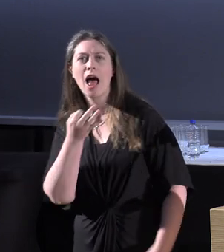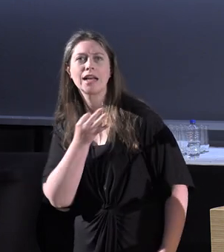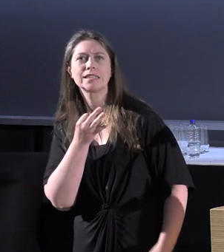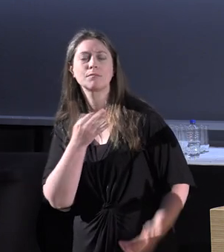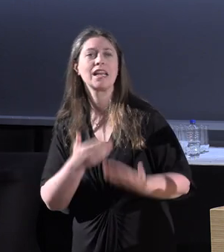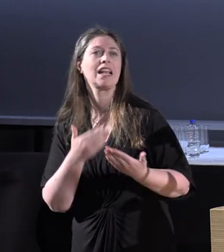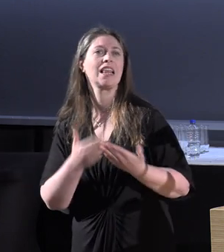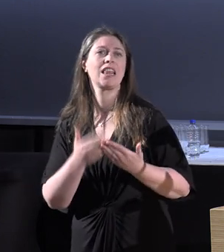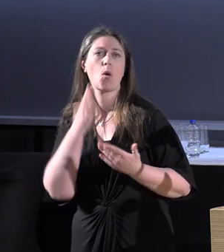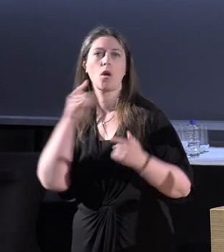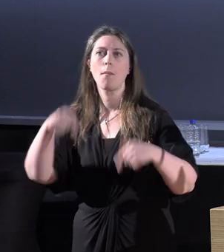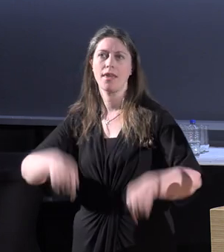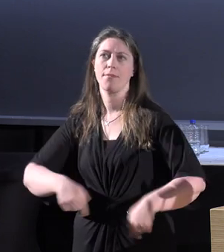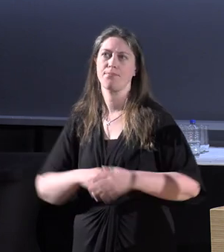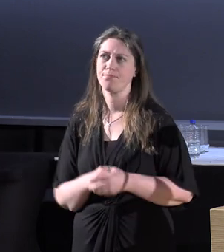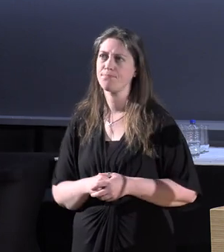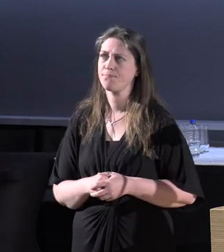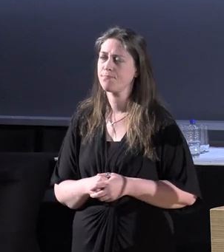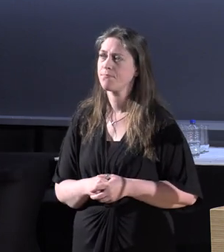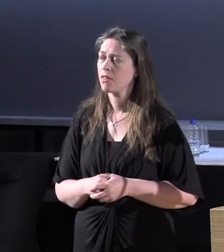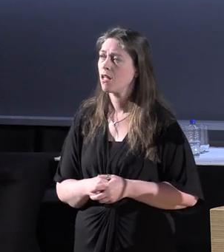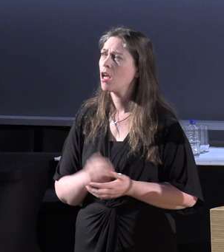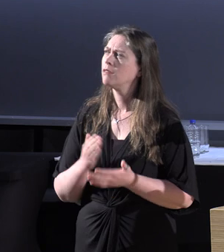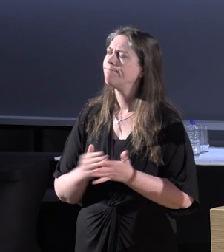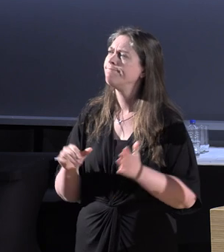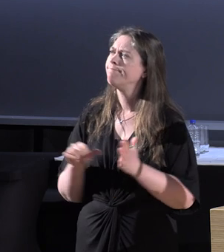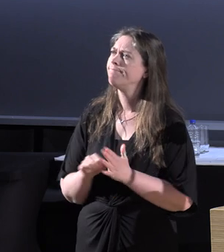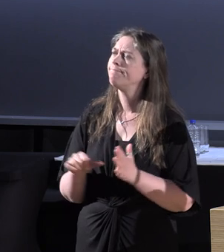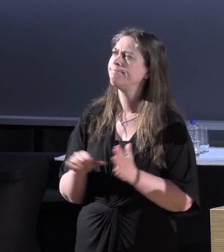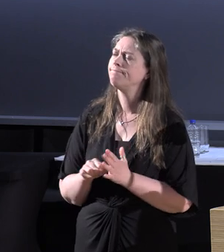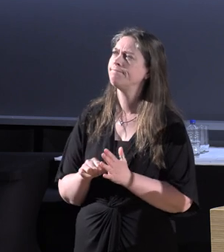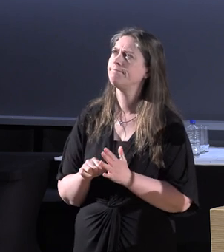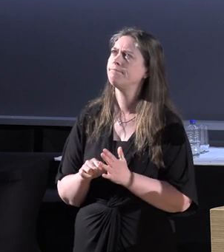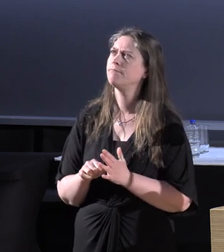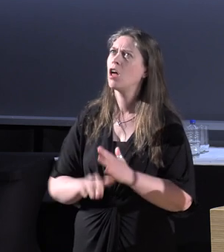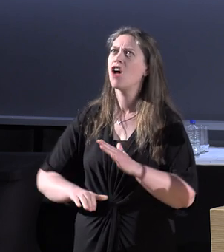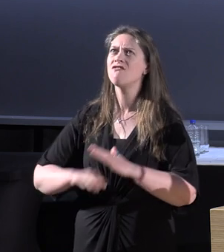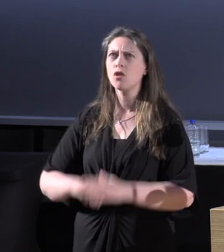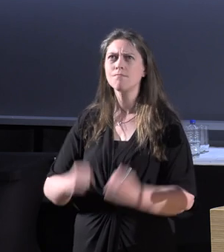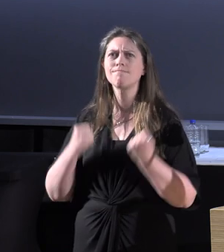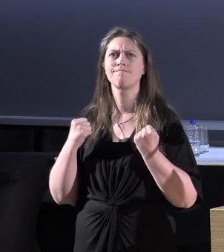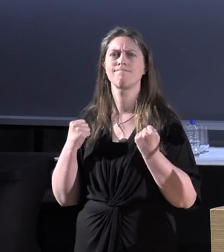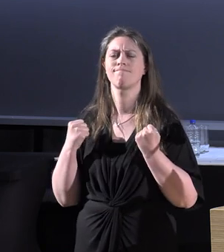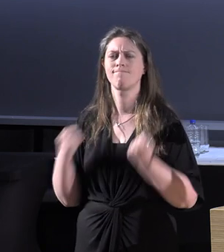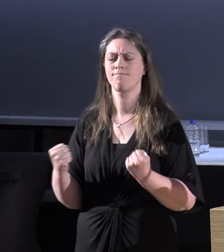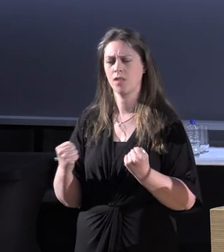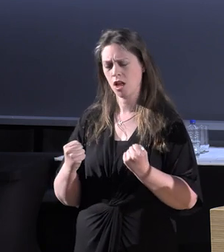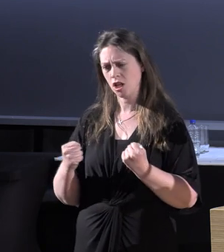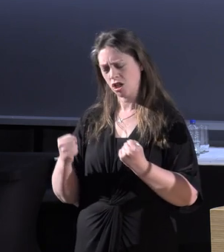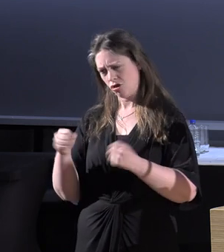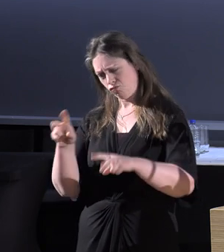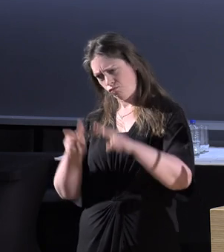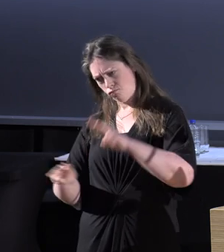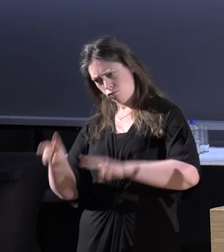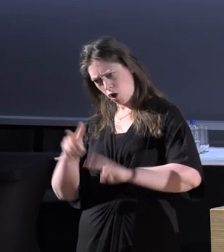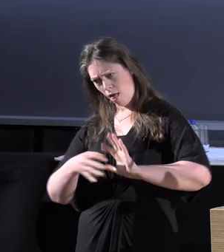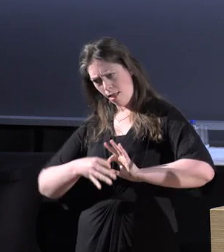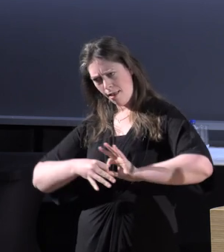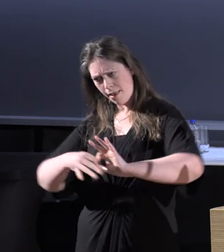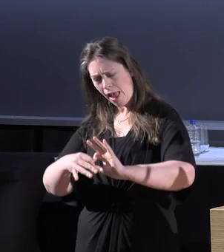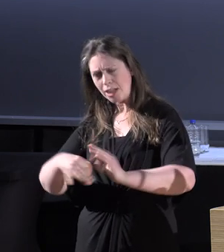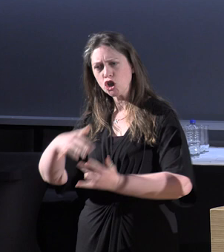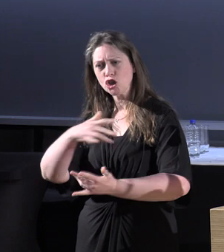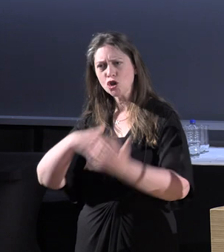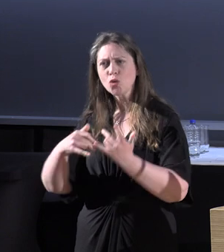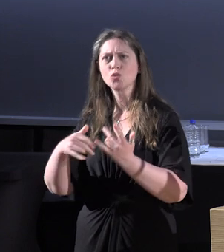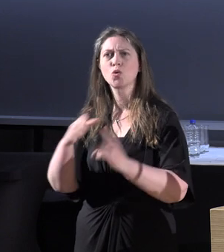It's very, very difficult to give a robust, critically engaged social